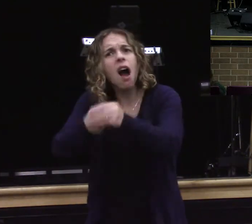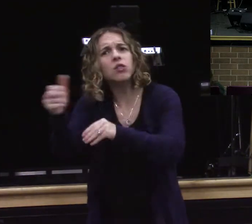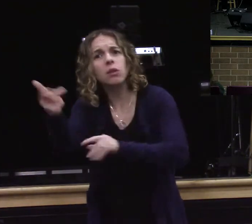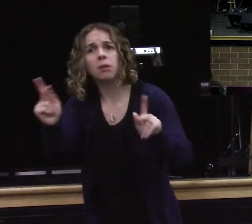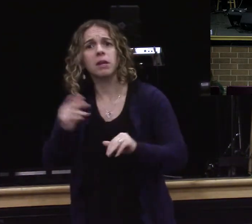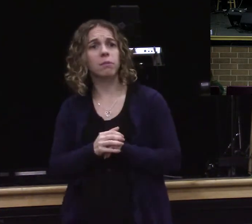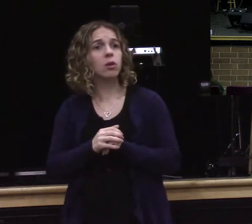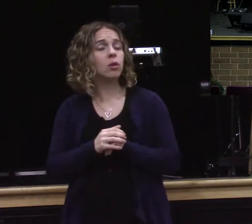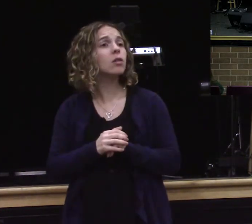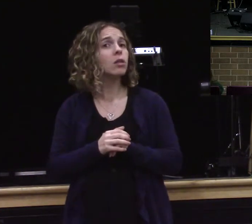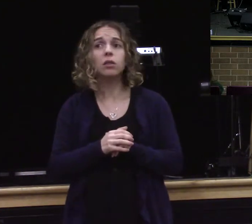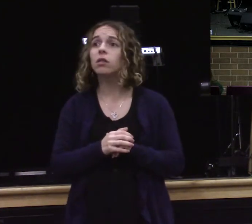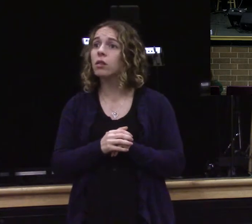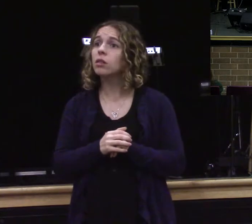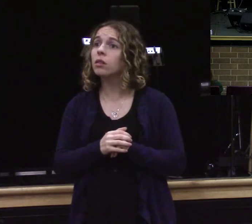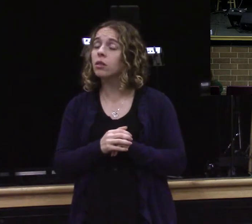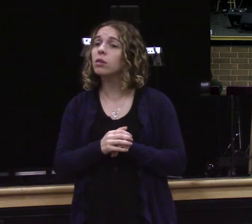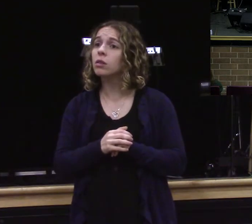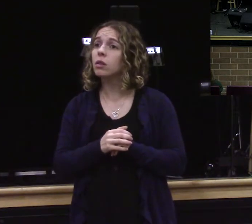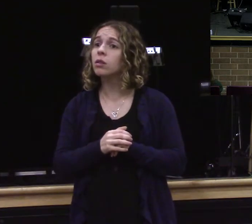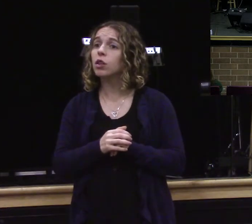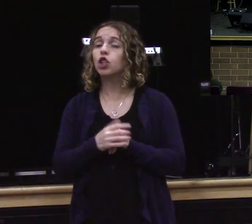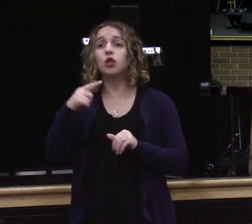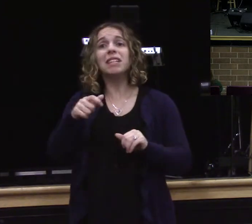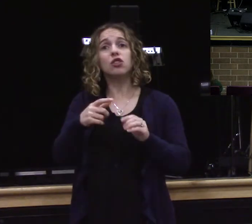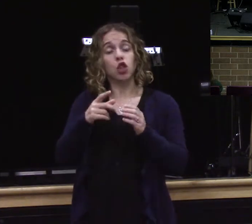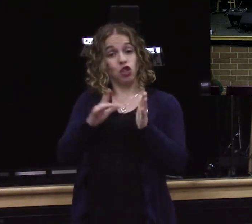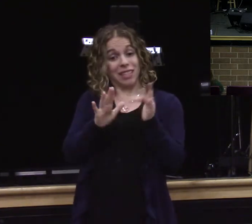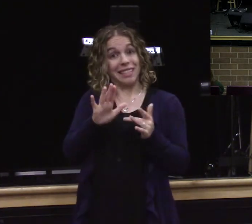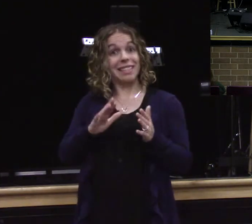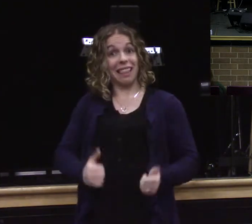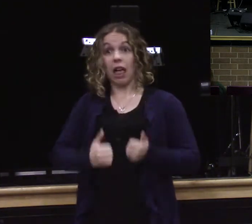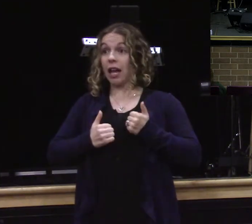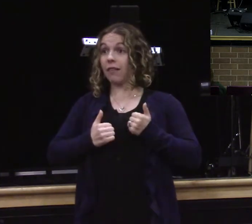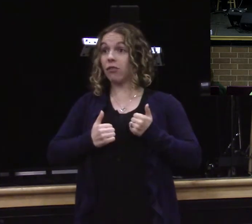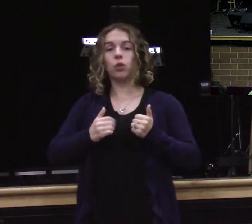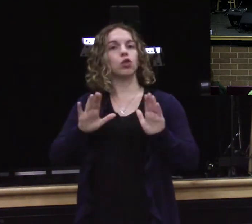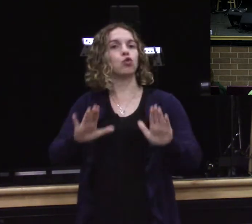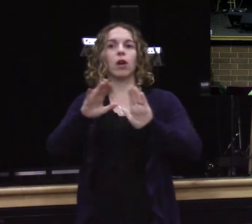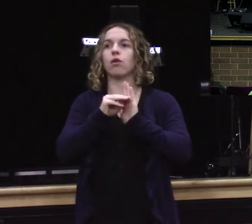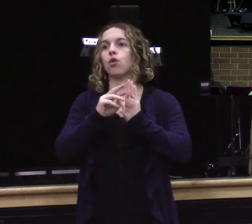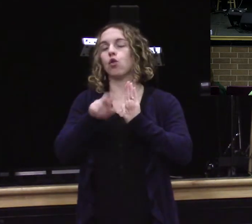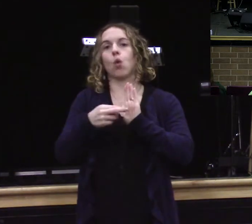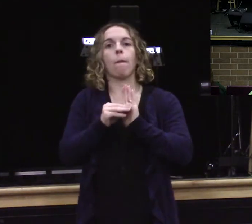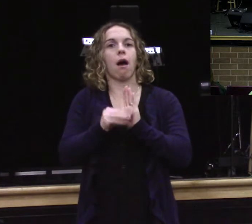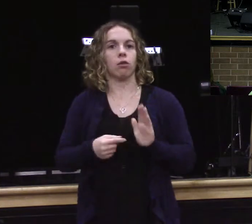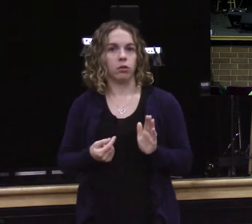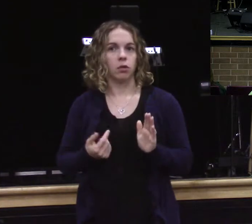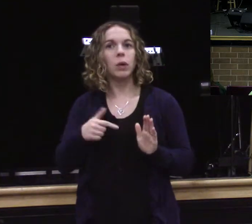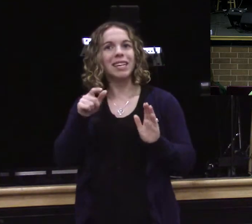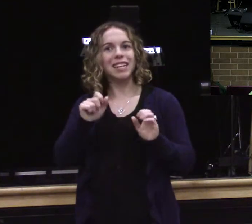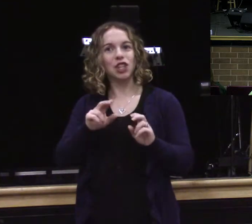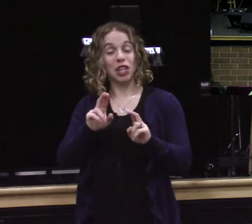everybody say I need to see them I need to look upon them and not turn away like the Levite hallelujah